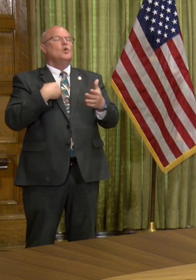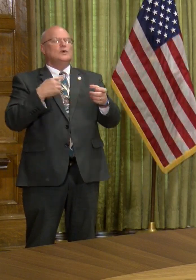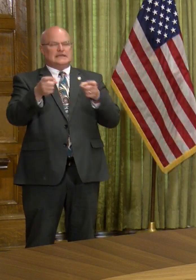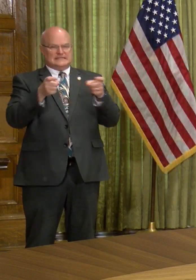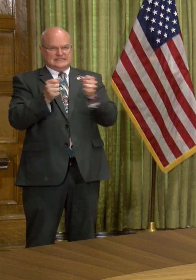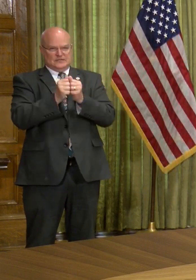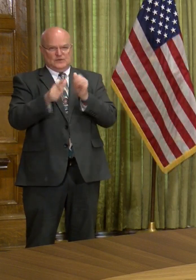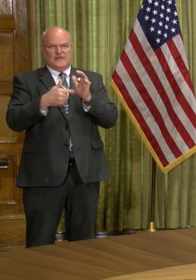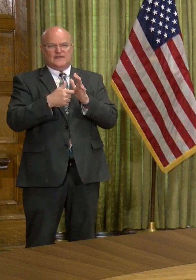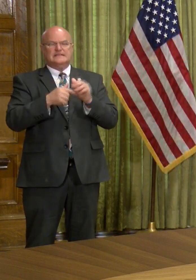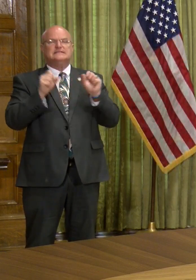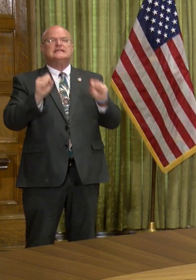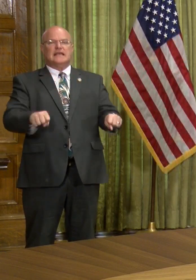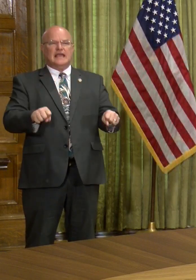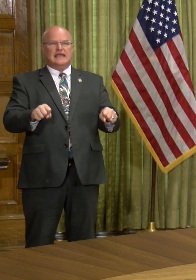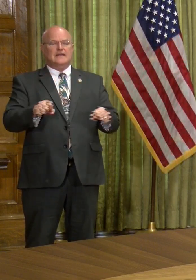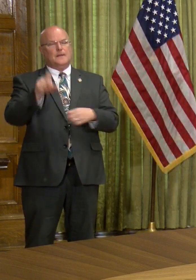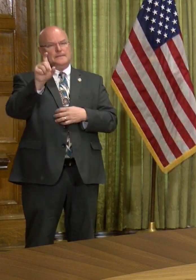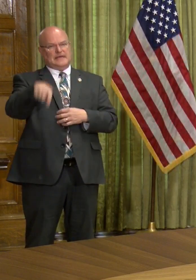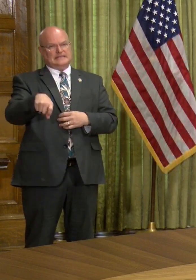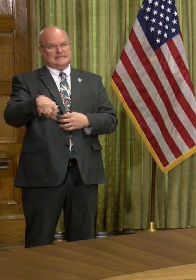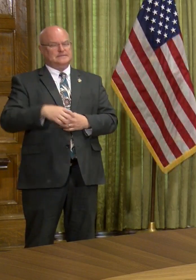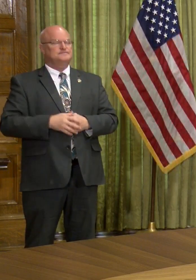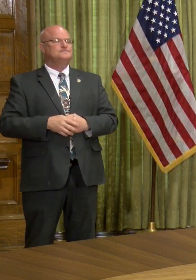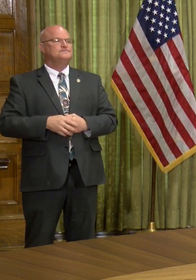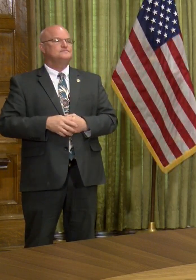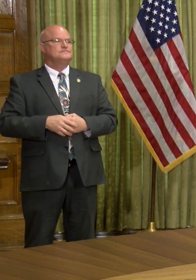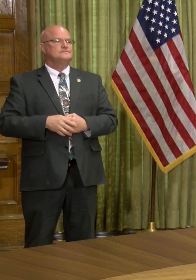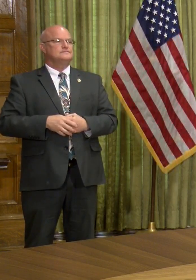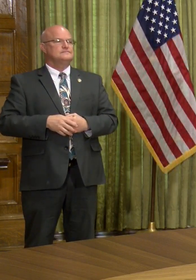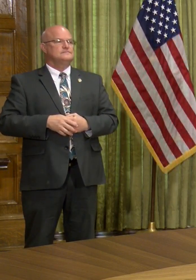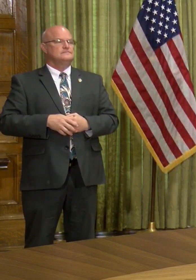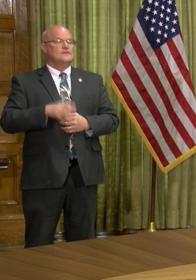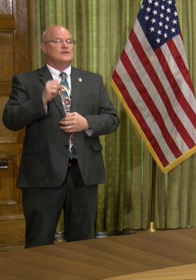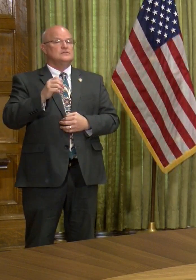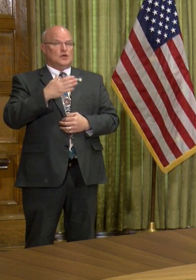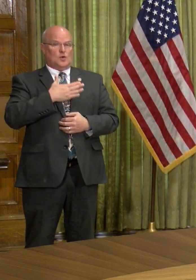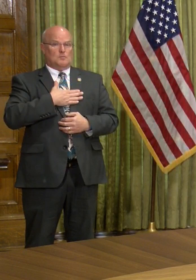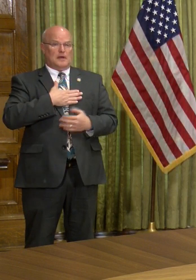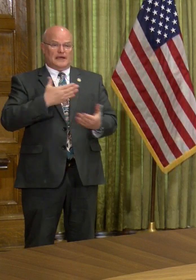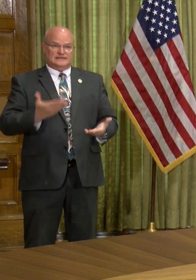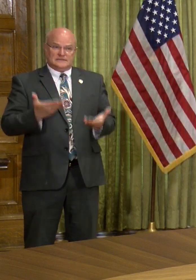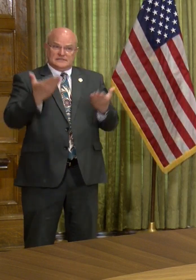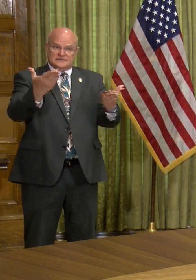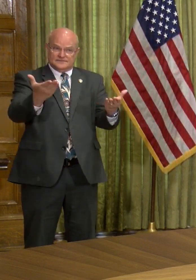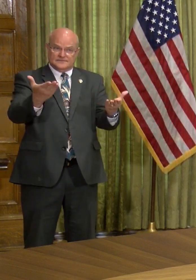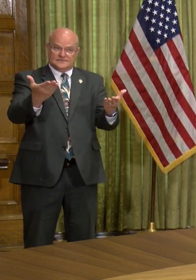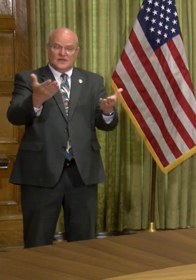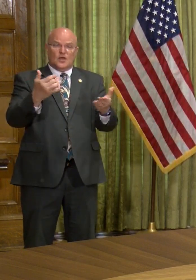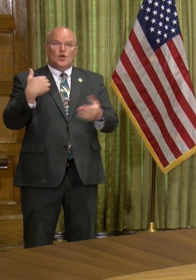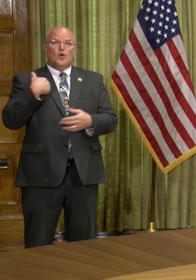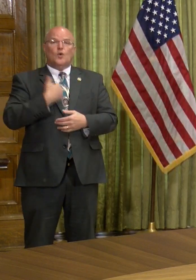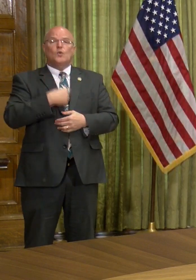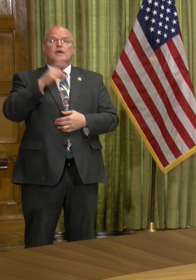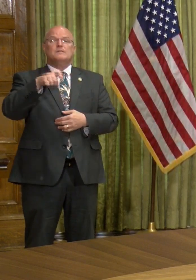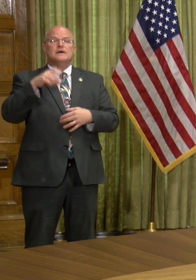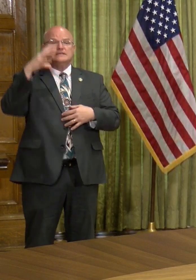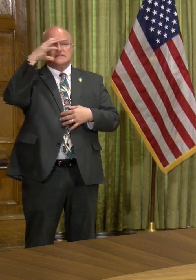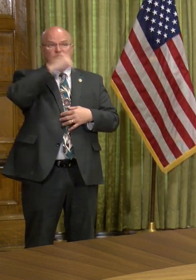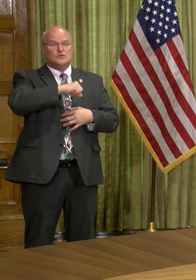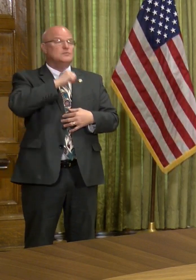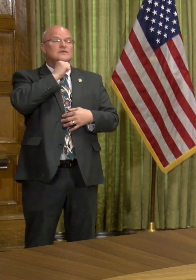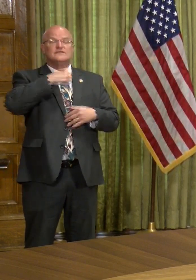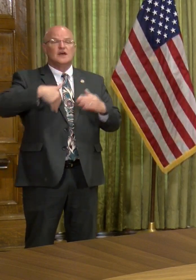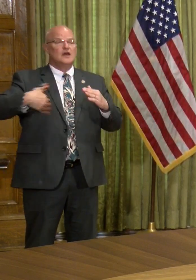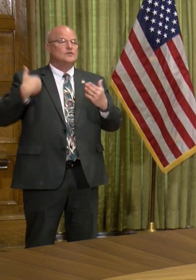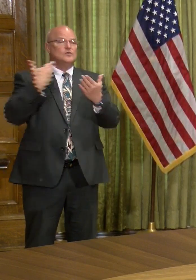with this. And we've got to be able to do that. And so my admonition is that we have to assume that we have